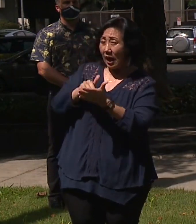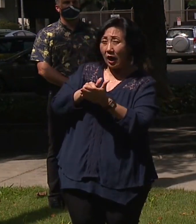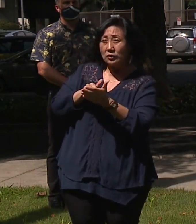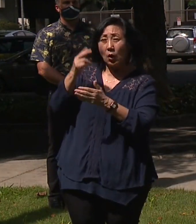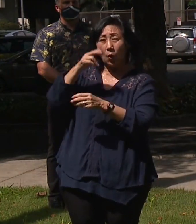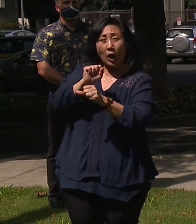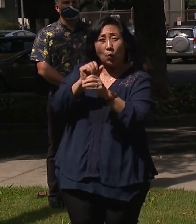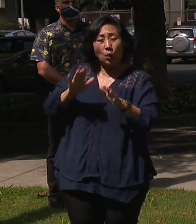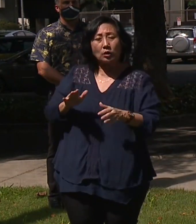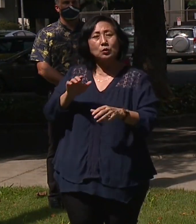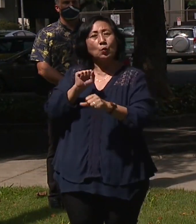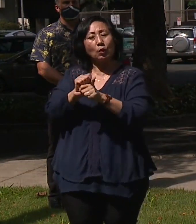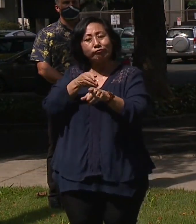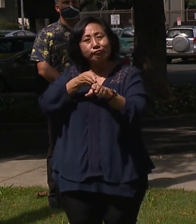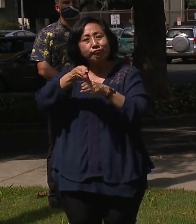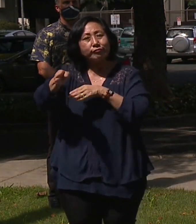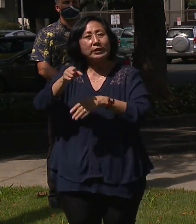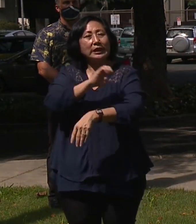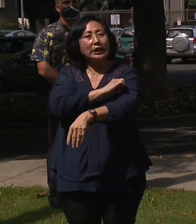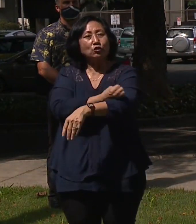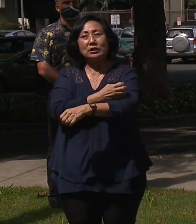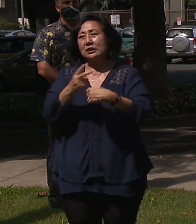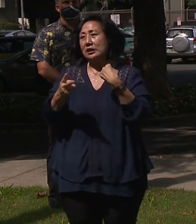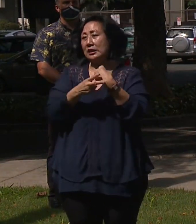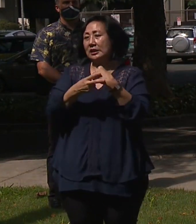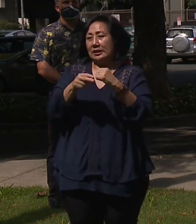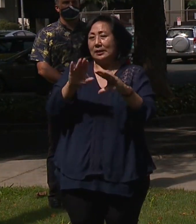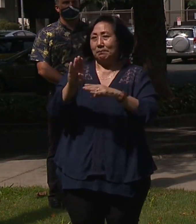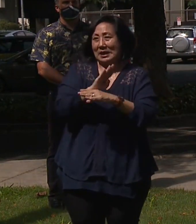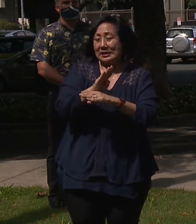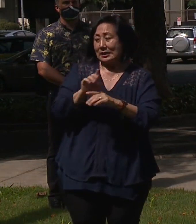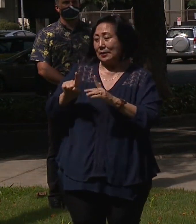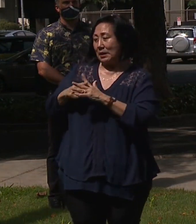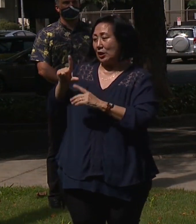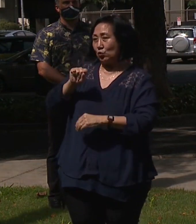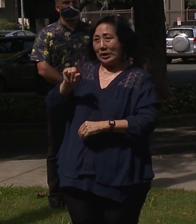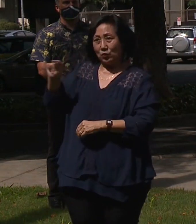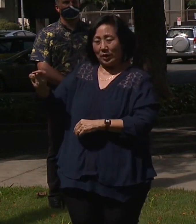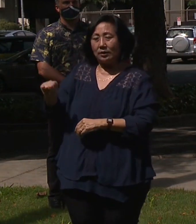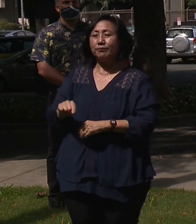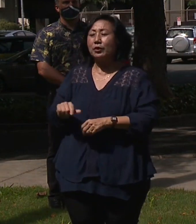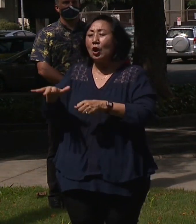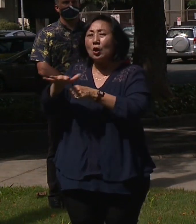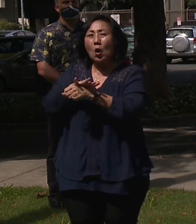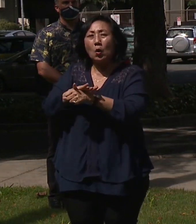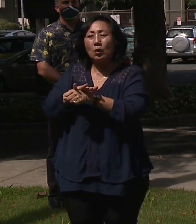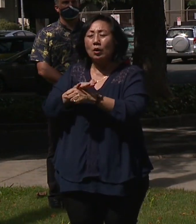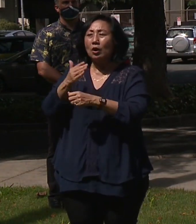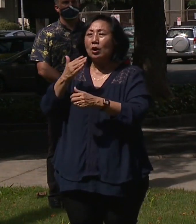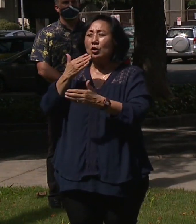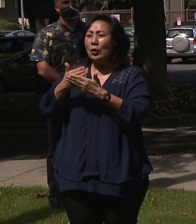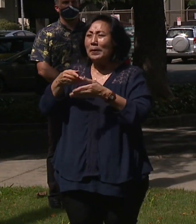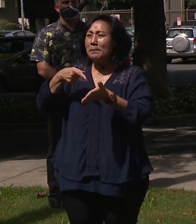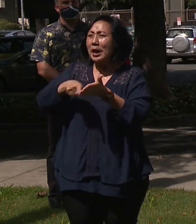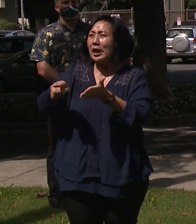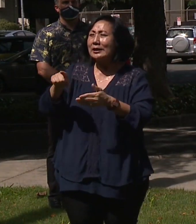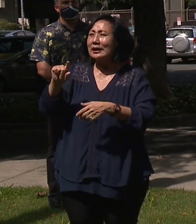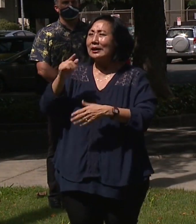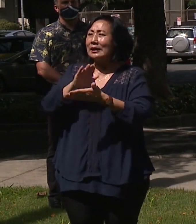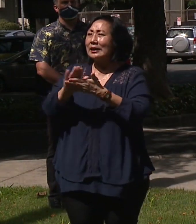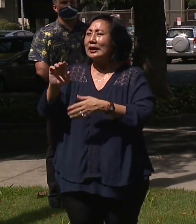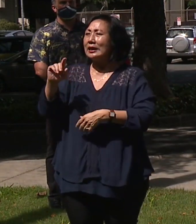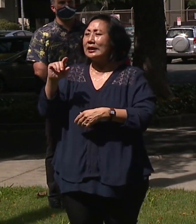workers are employed in the energy efficiency sector at the beginning of 2020 in local good paying clean energy jobs that can be